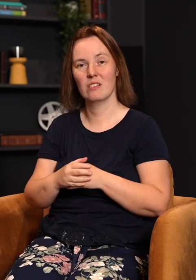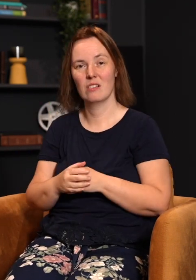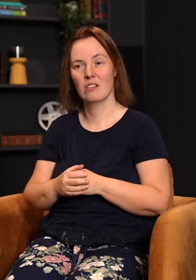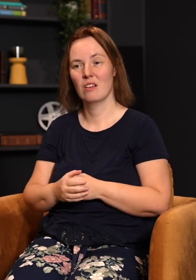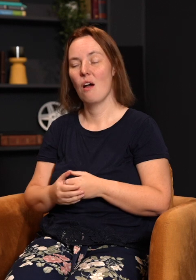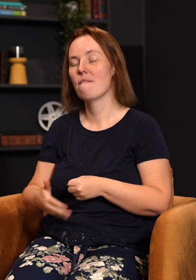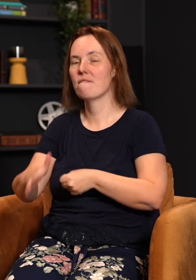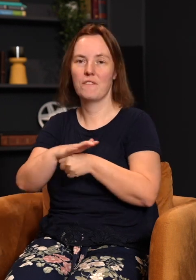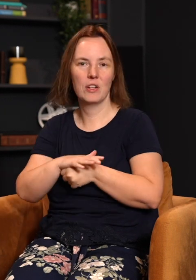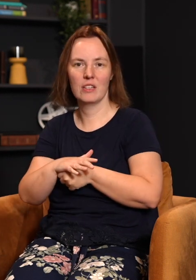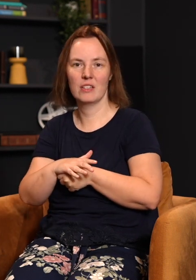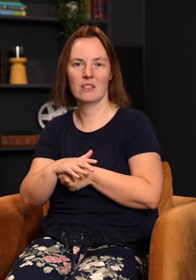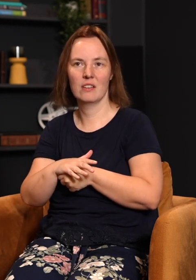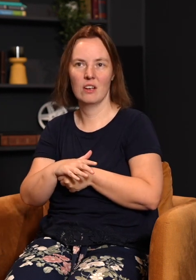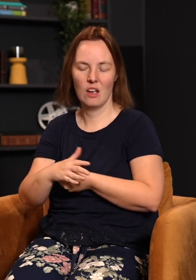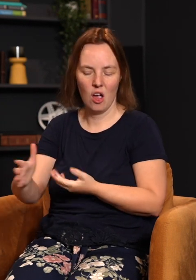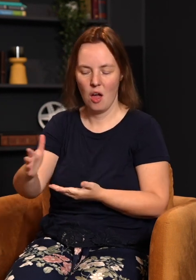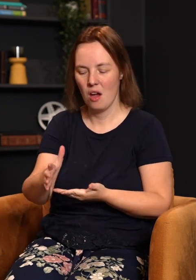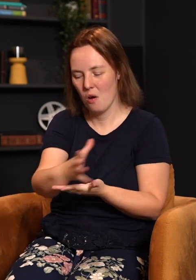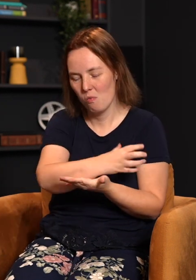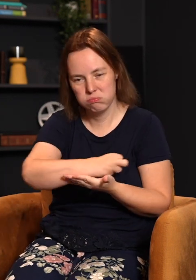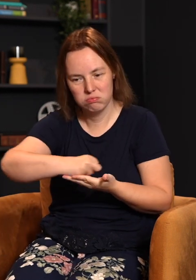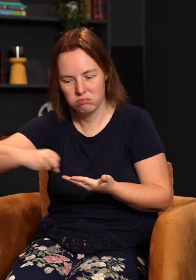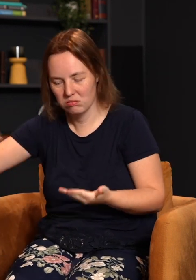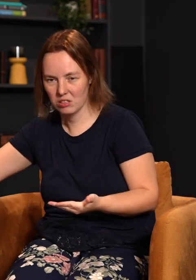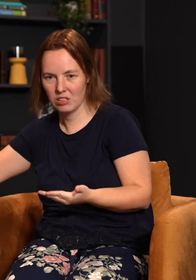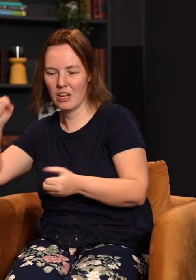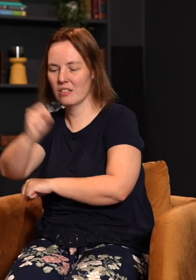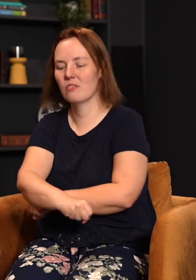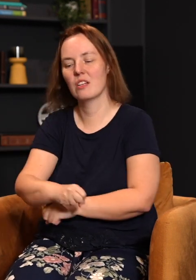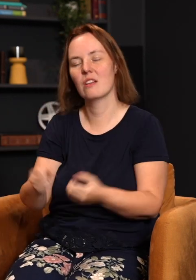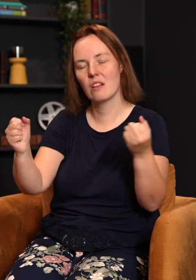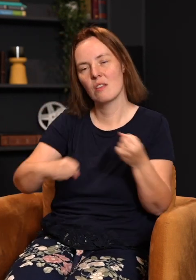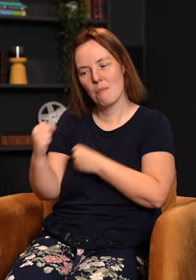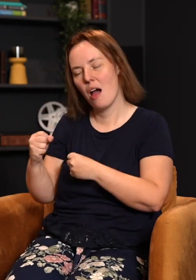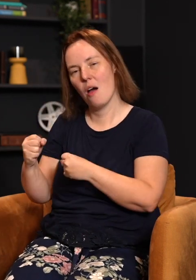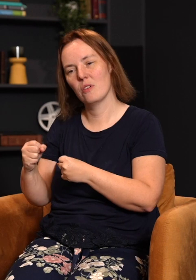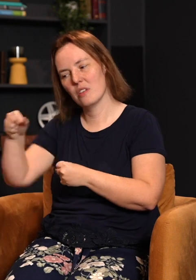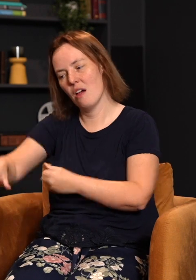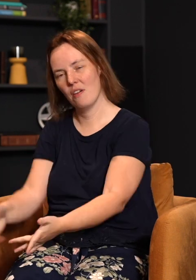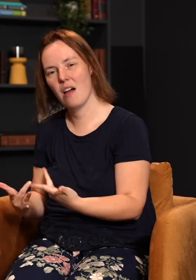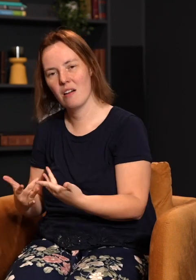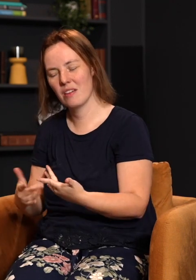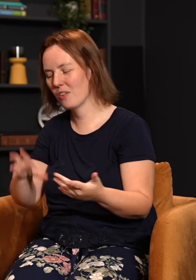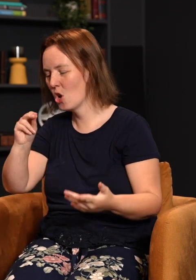Jesus Christ, completely plundered the powers of hell. The powers of hell have no power